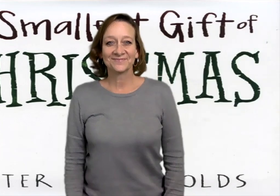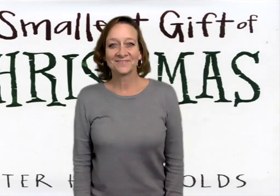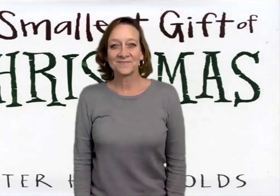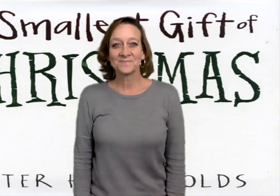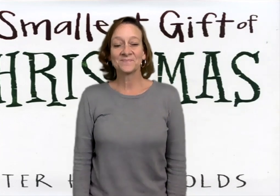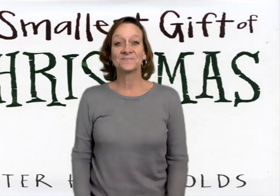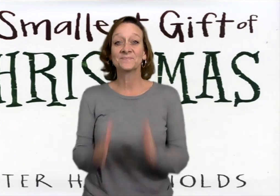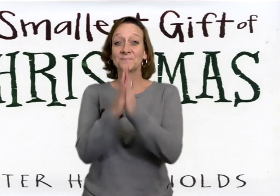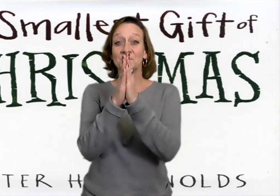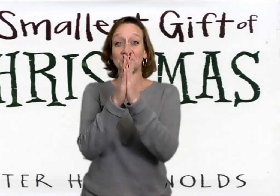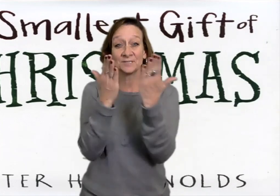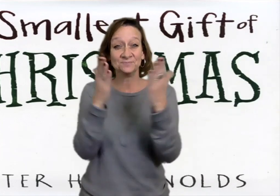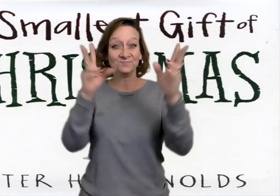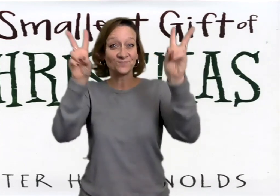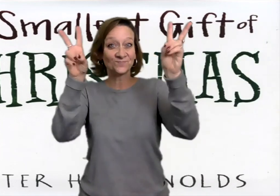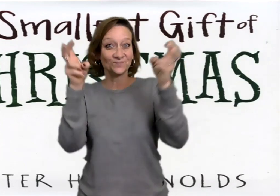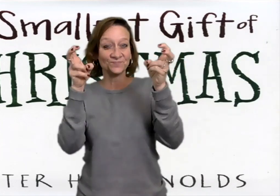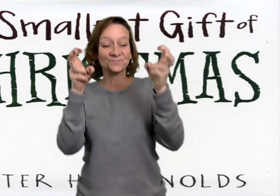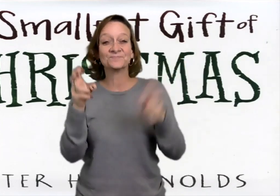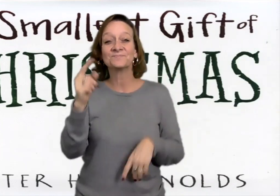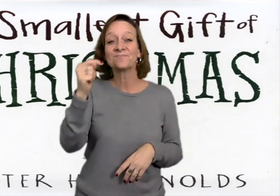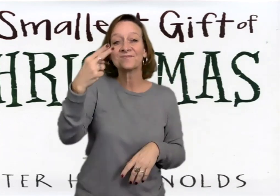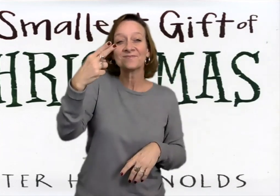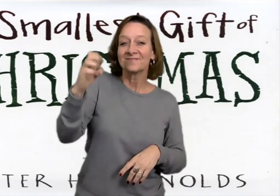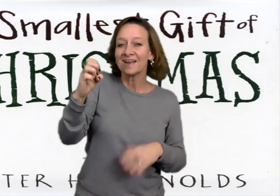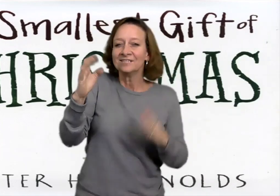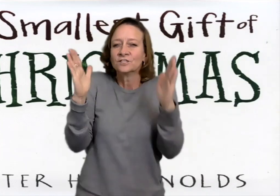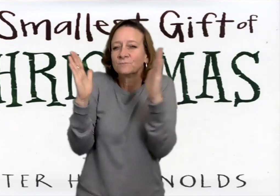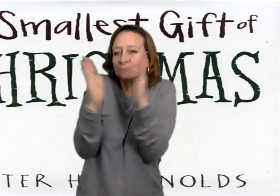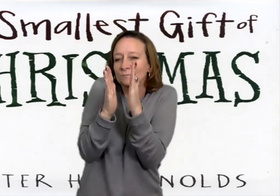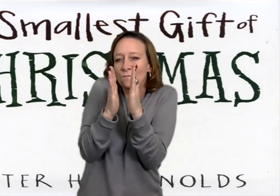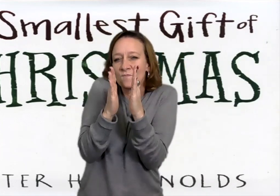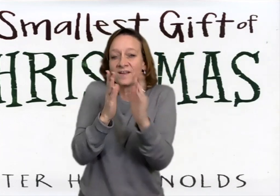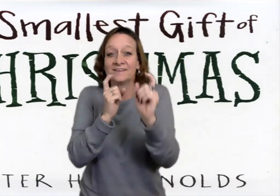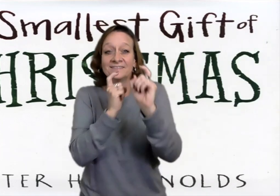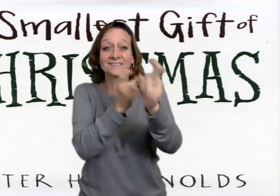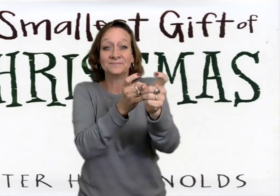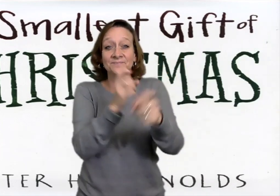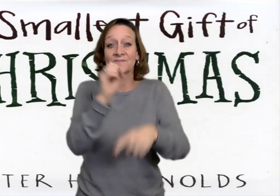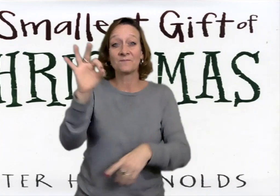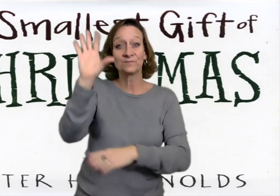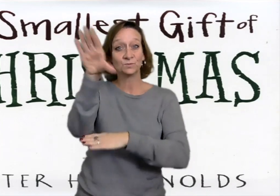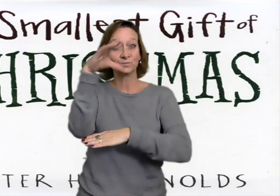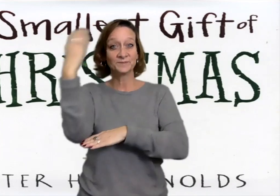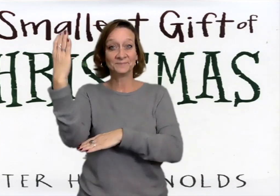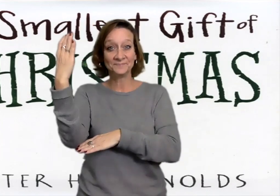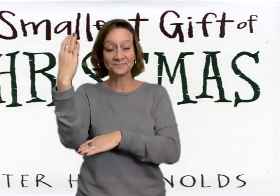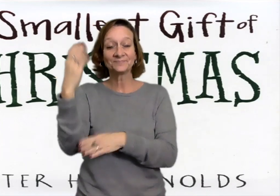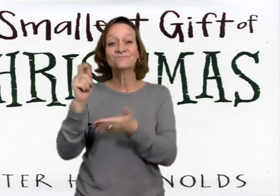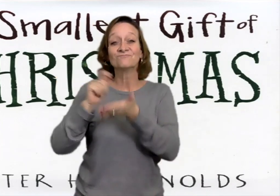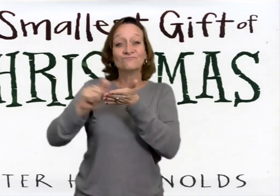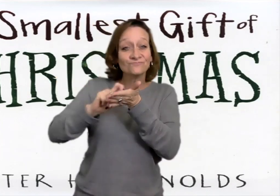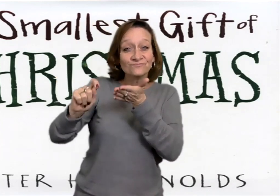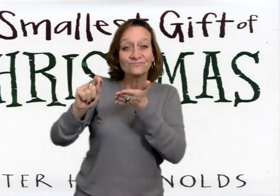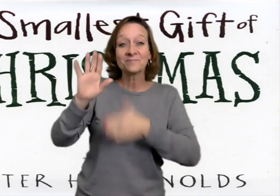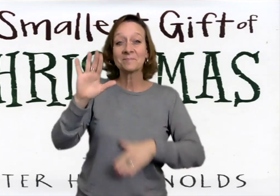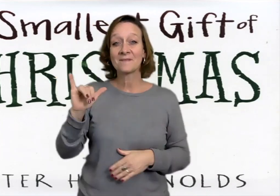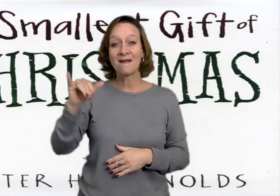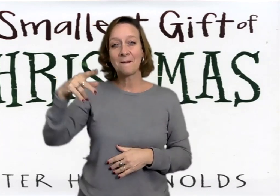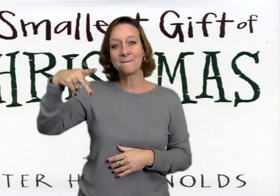The title of this book is The Smallest Gift of Christmas, written